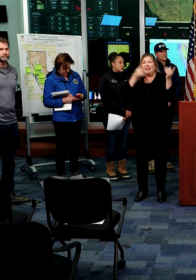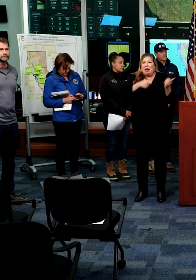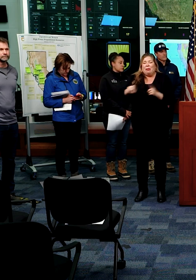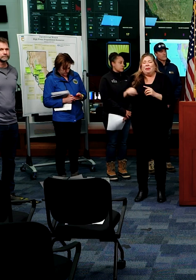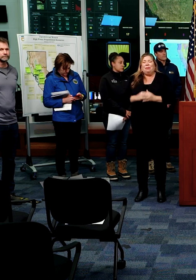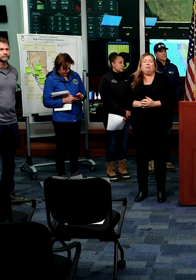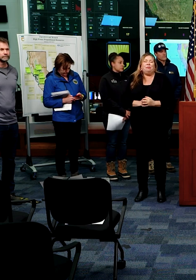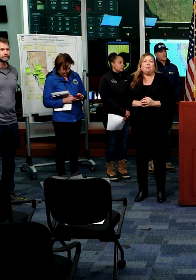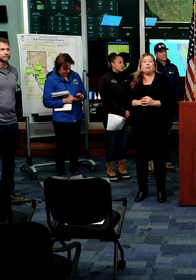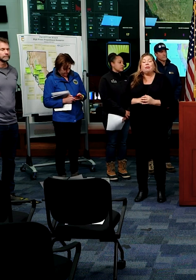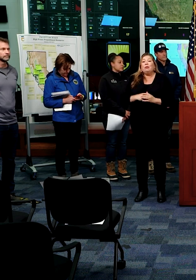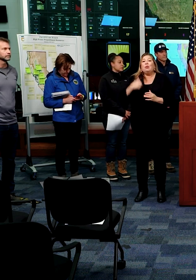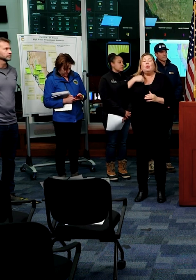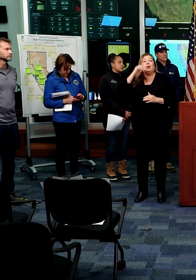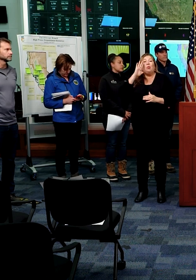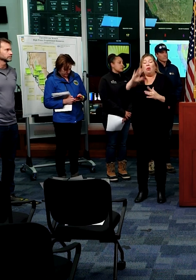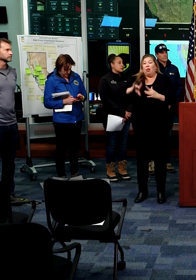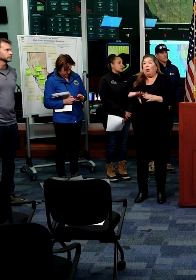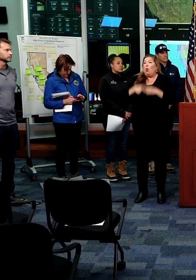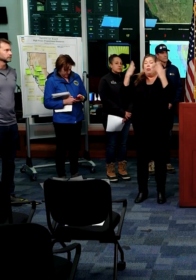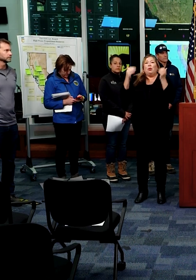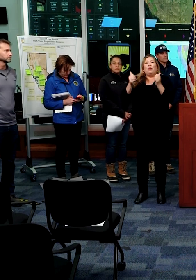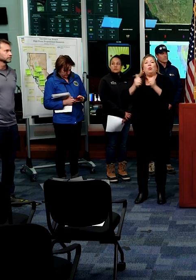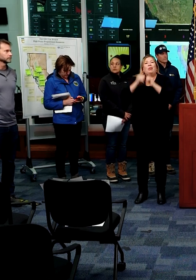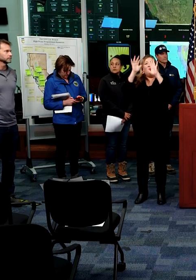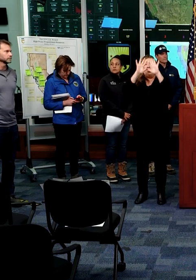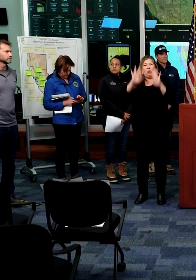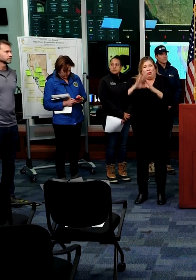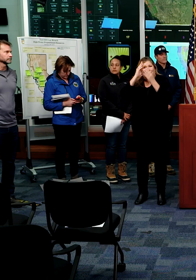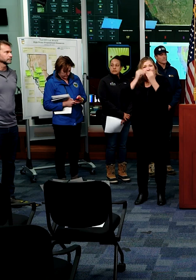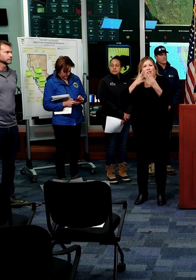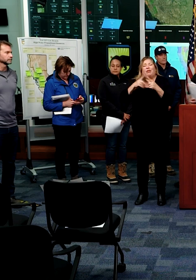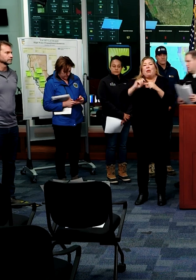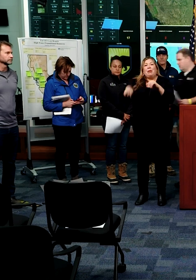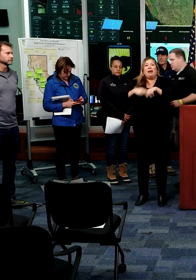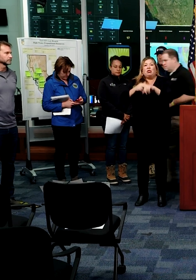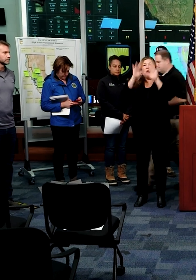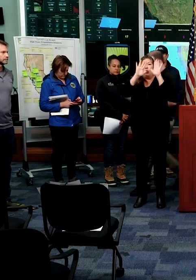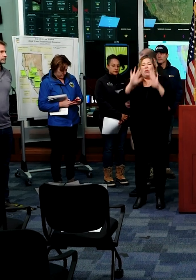To get us started today we're gonna have a weather briefing from Eric Schoening from the National Weather Service.